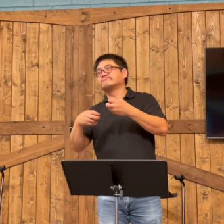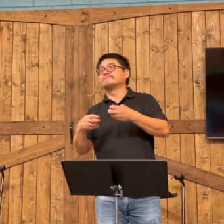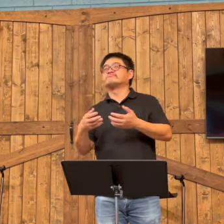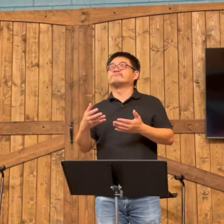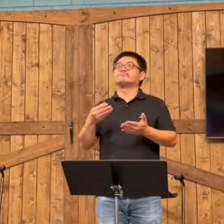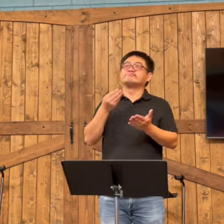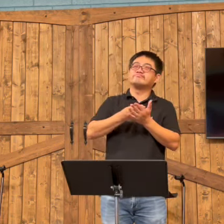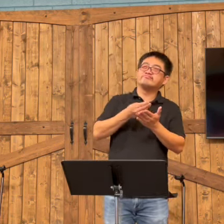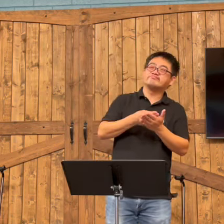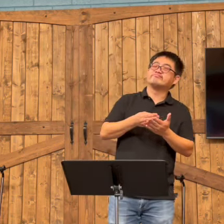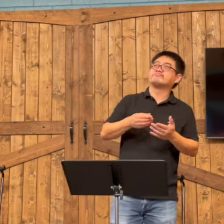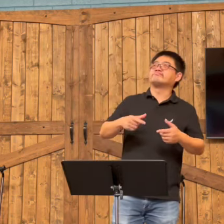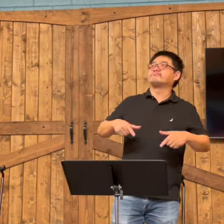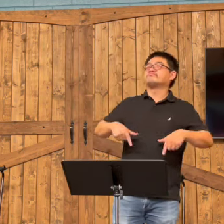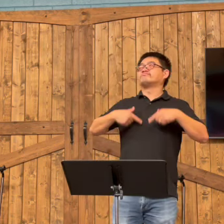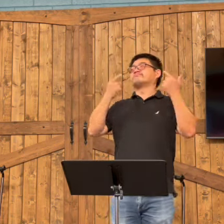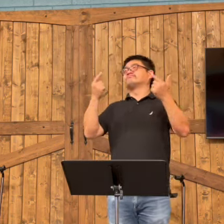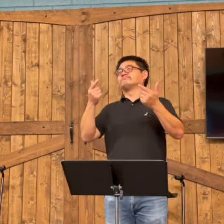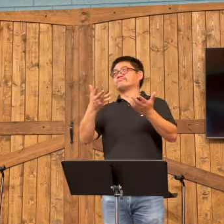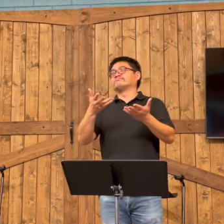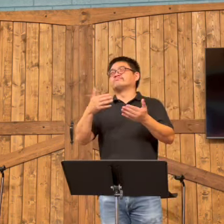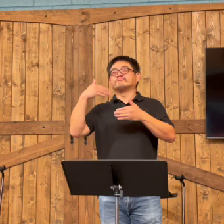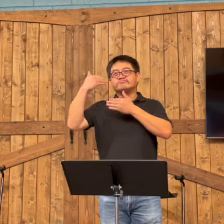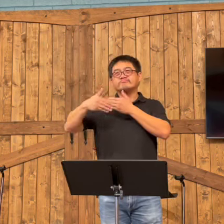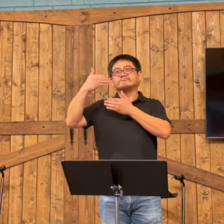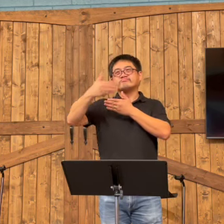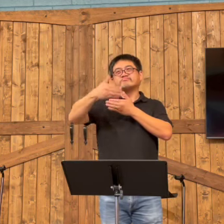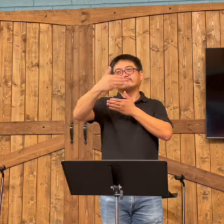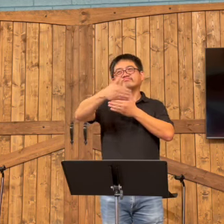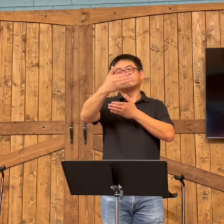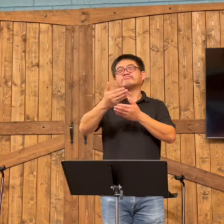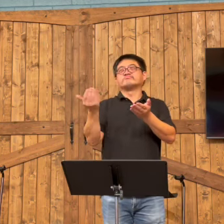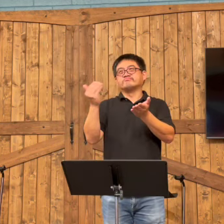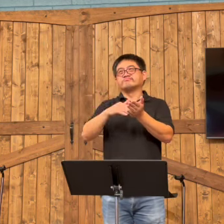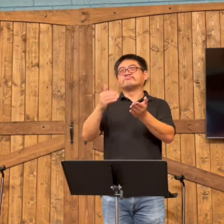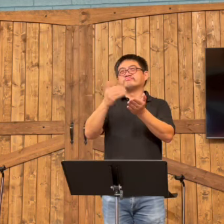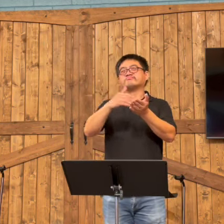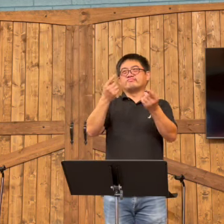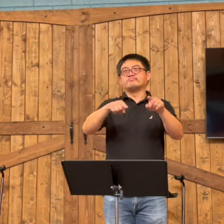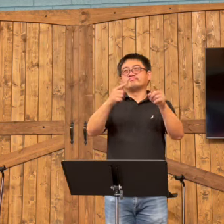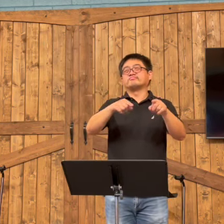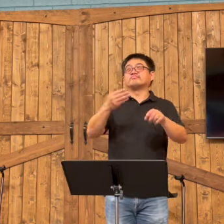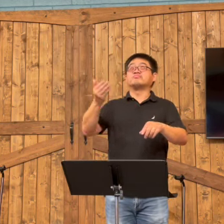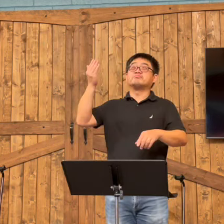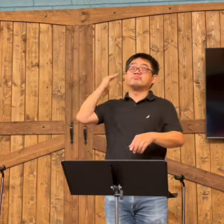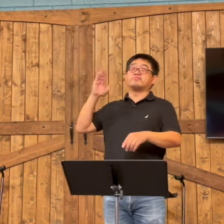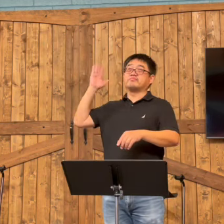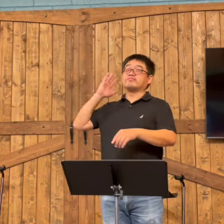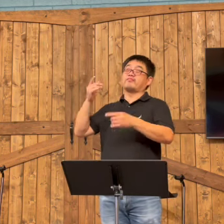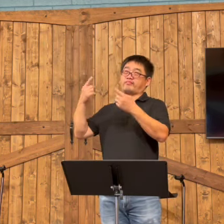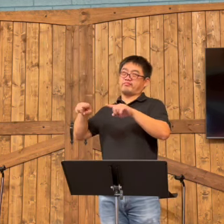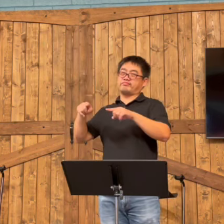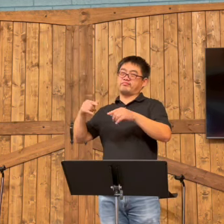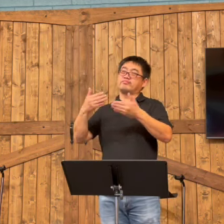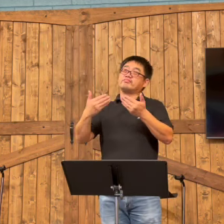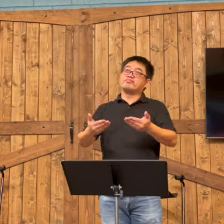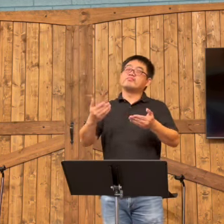Father, know that we know the world is full of financial problems, illnesses, just all kinds of bad